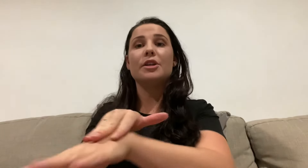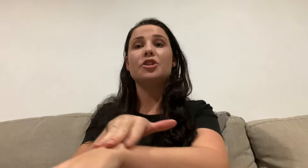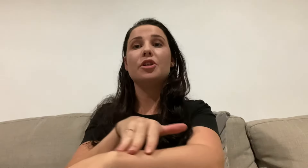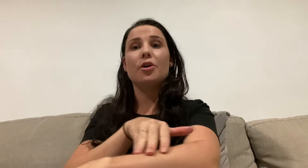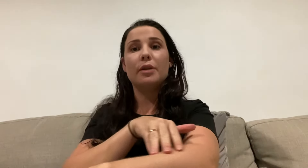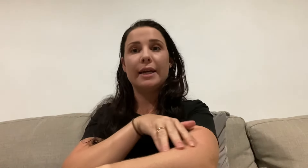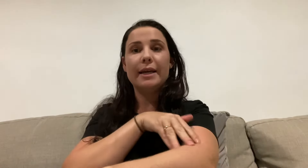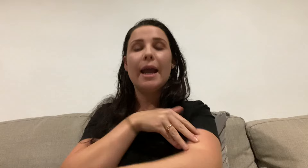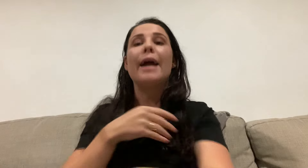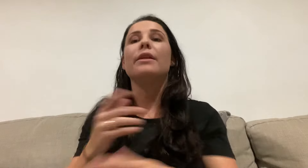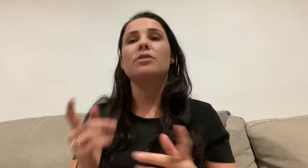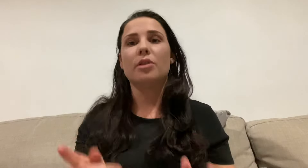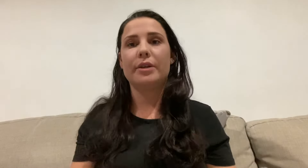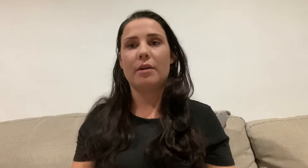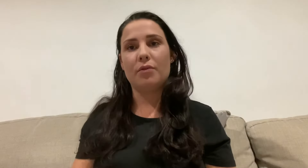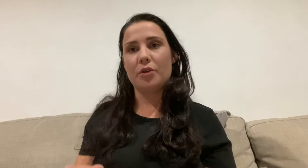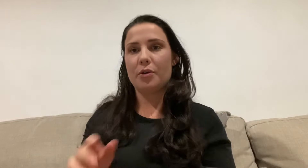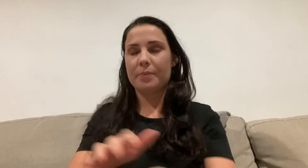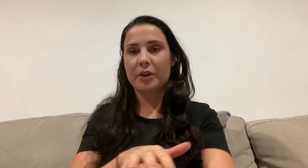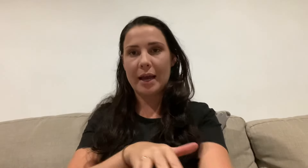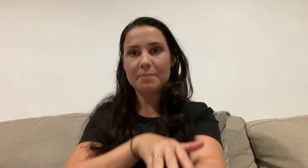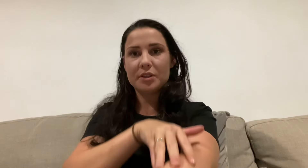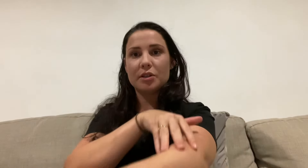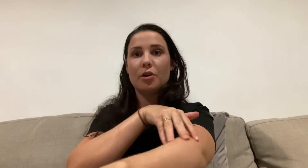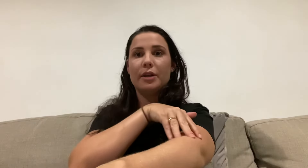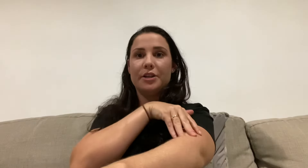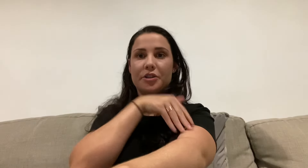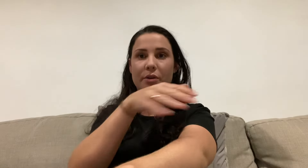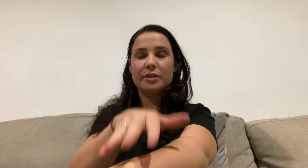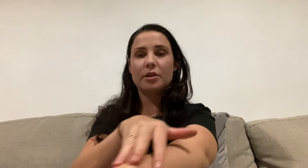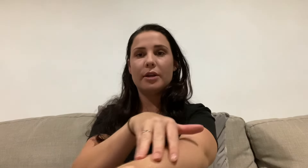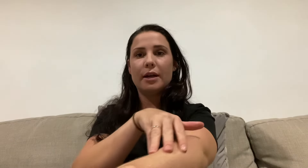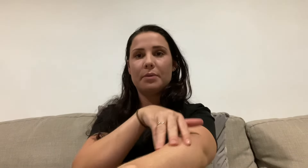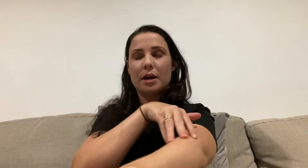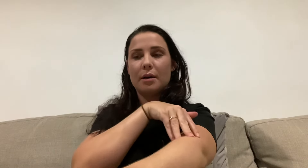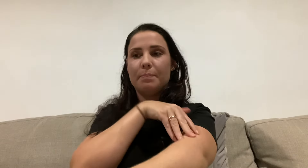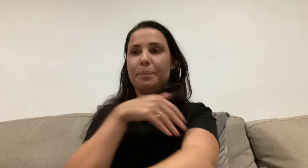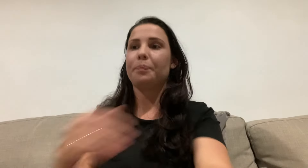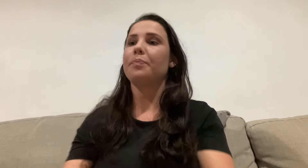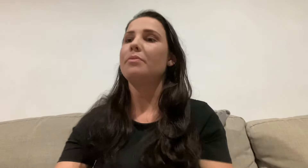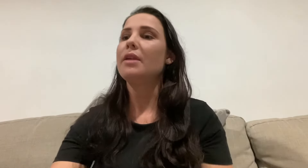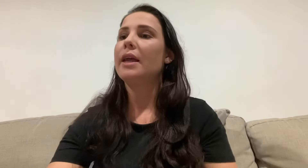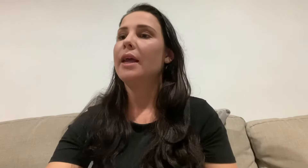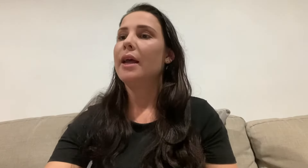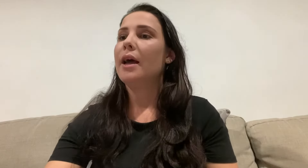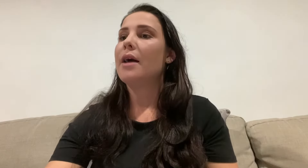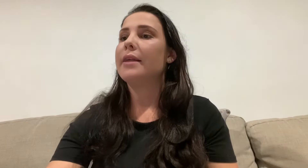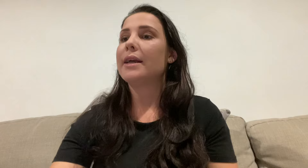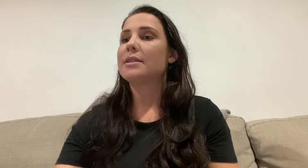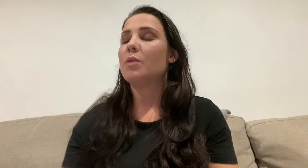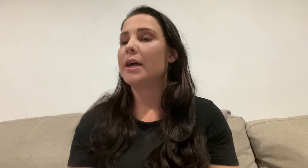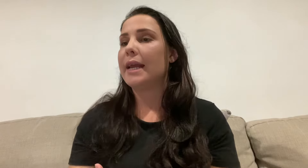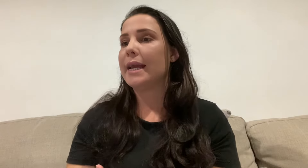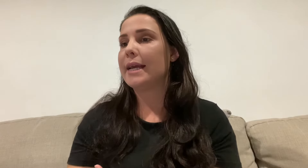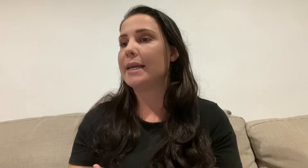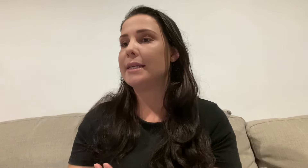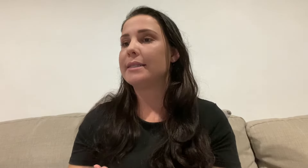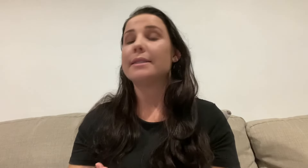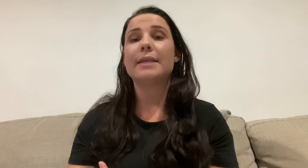slowly, and they'll slow down for you. Okay. Slowly, just going slowly up your arm. The next one is say